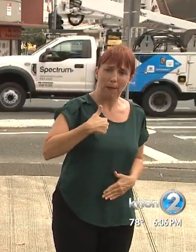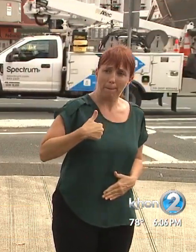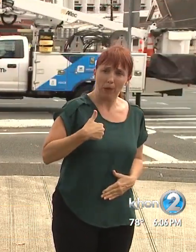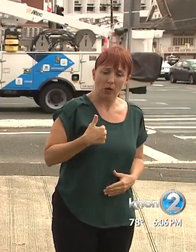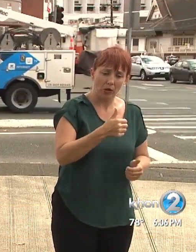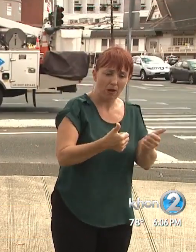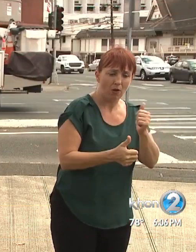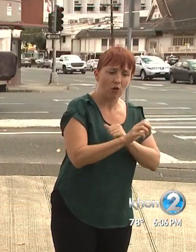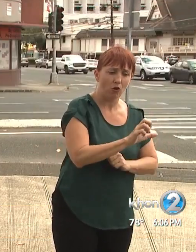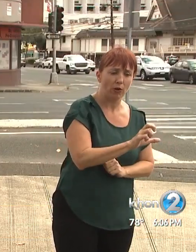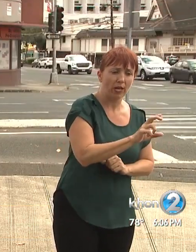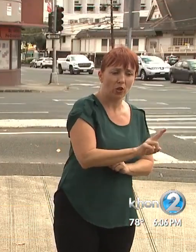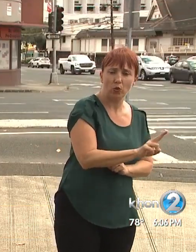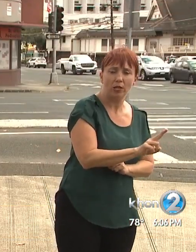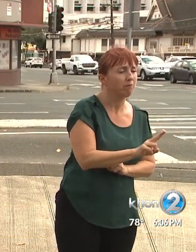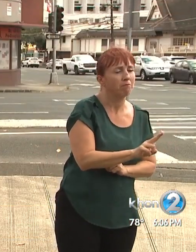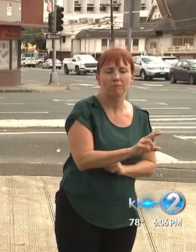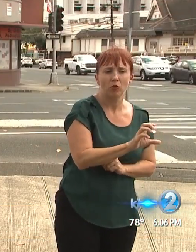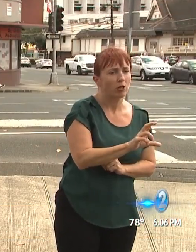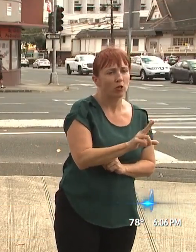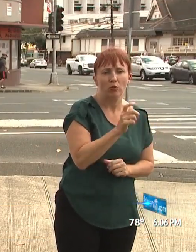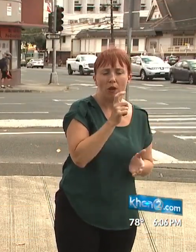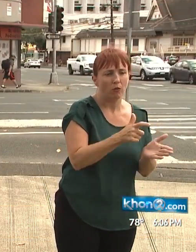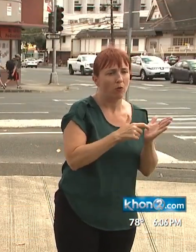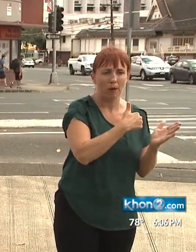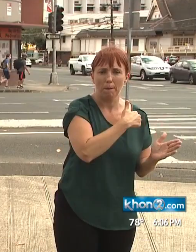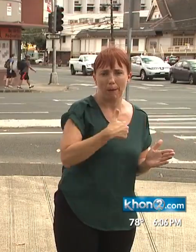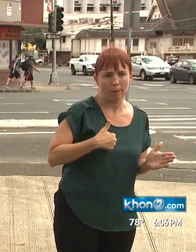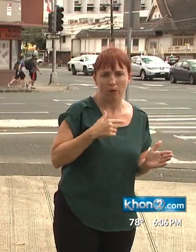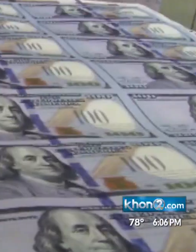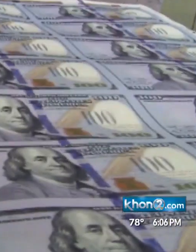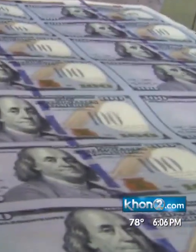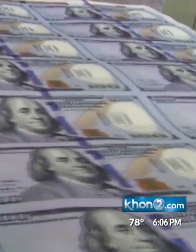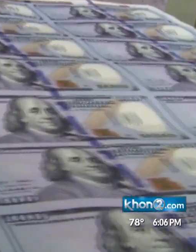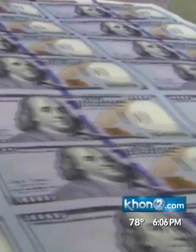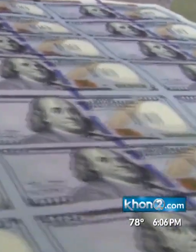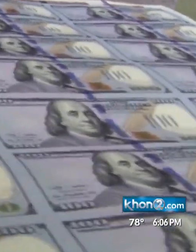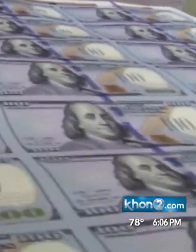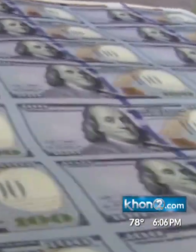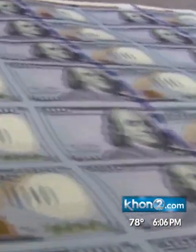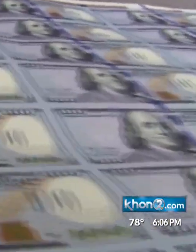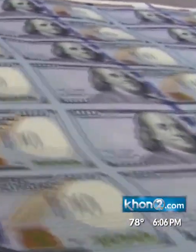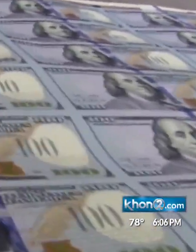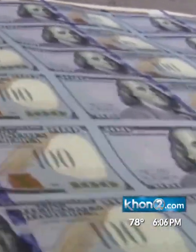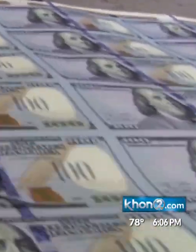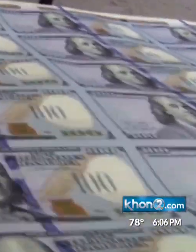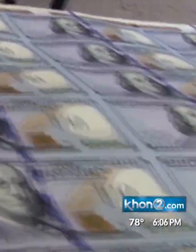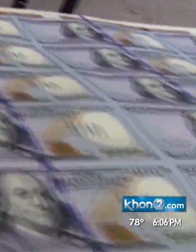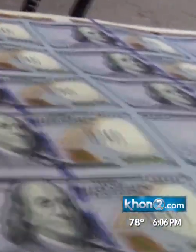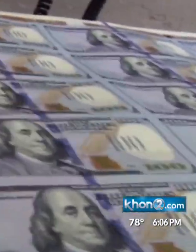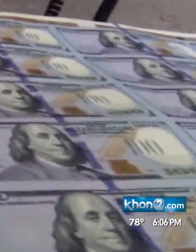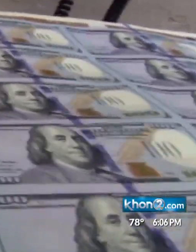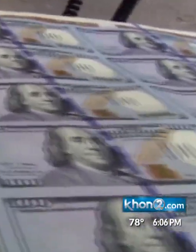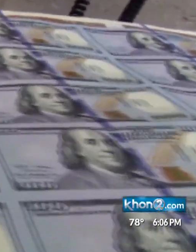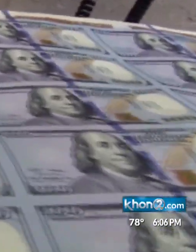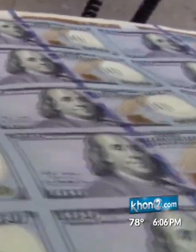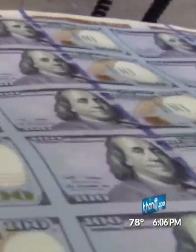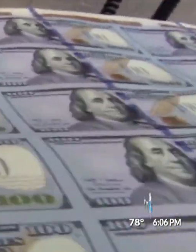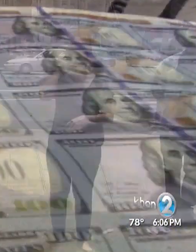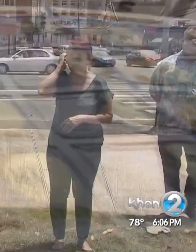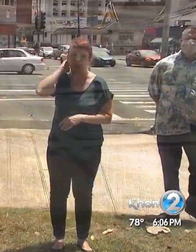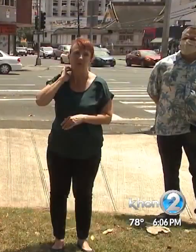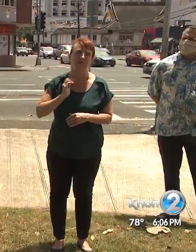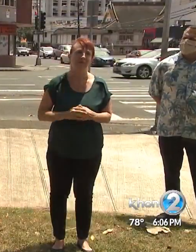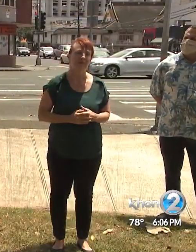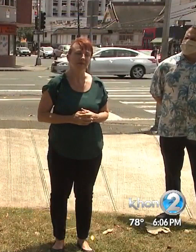any of the credit unions that are participating to receive the grant. There is also flexibility in what the money can be used for.